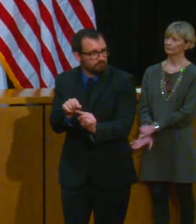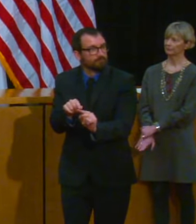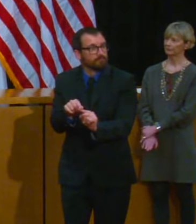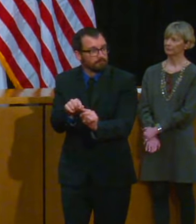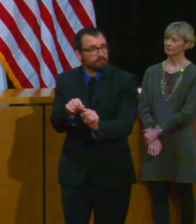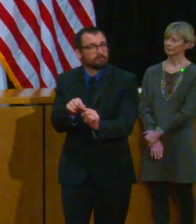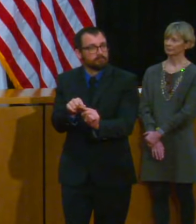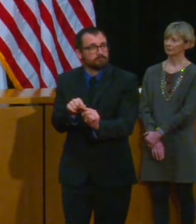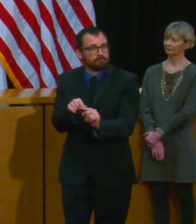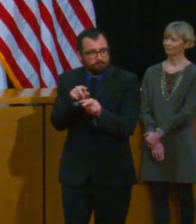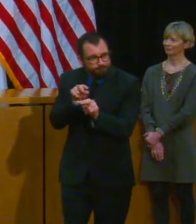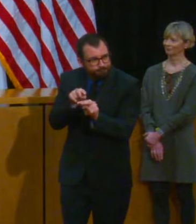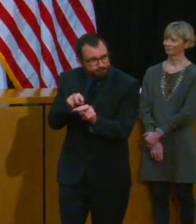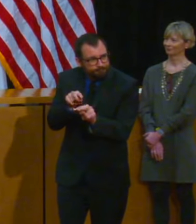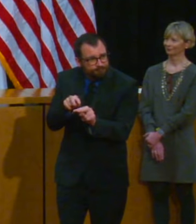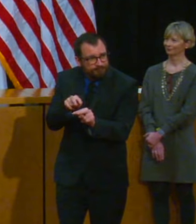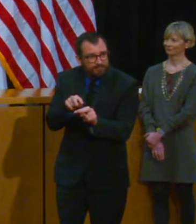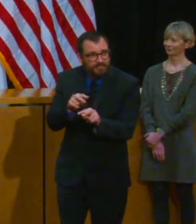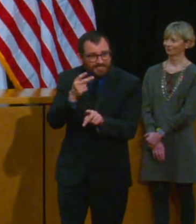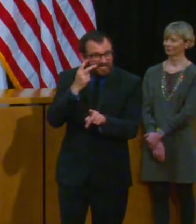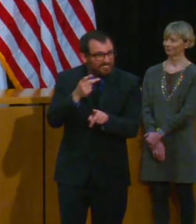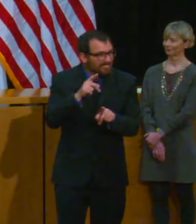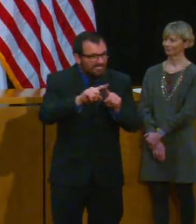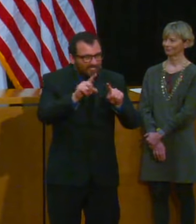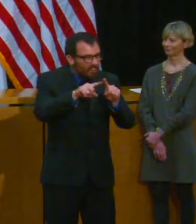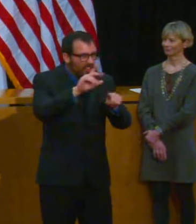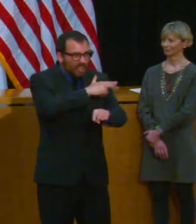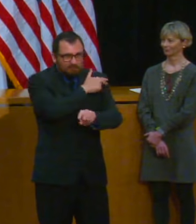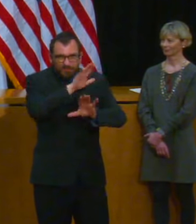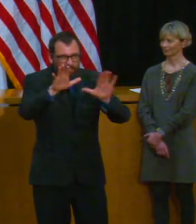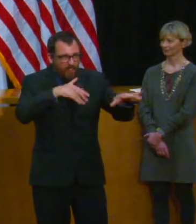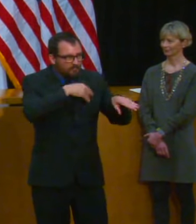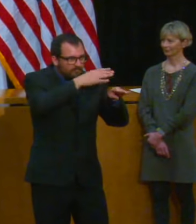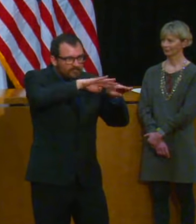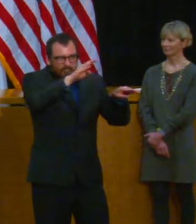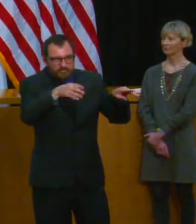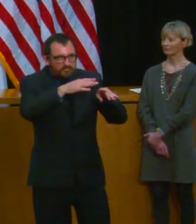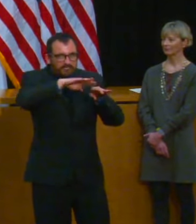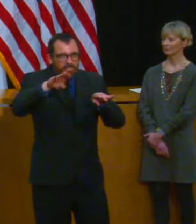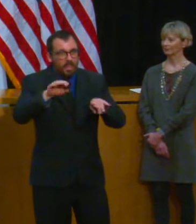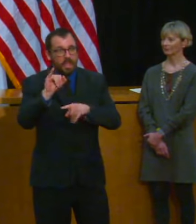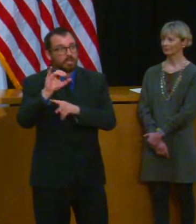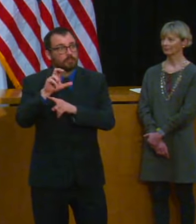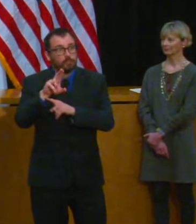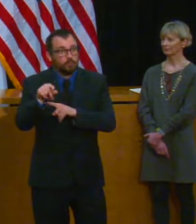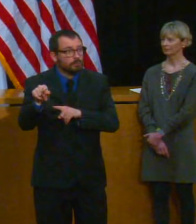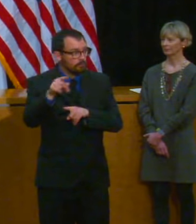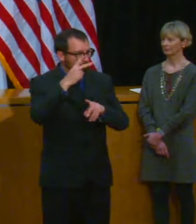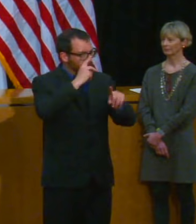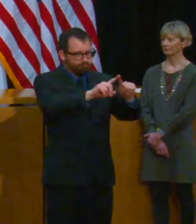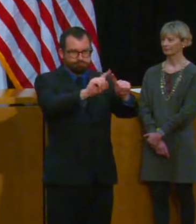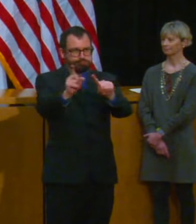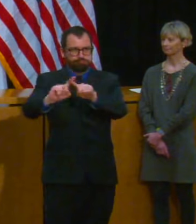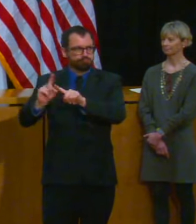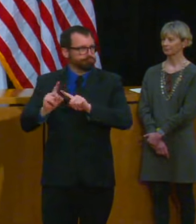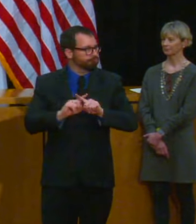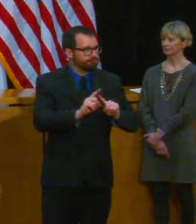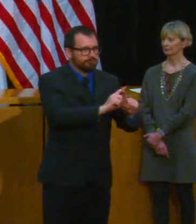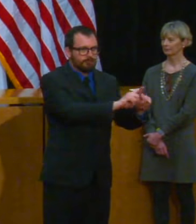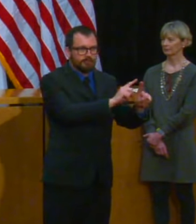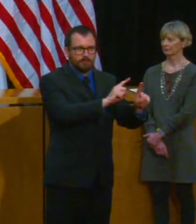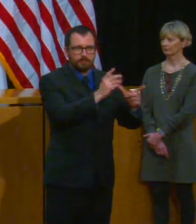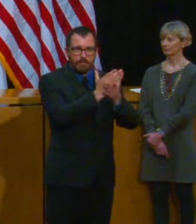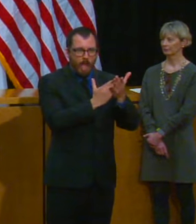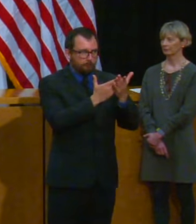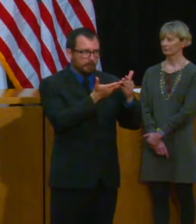kind of like an umbrella, you know, like this The ICU numbers have gone like that And the other thing I would say about